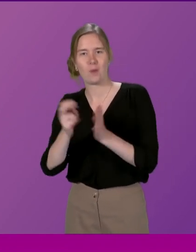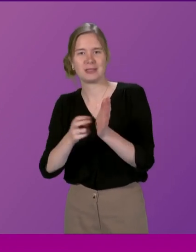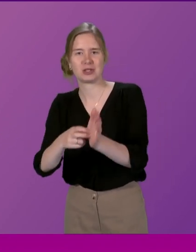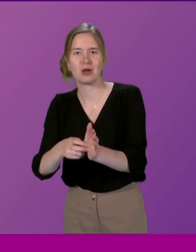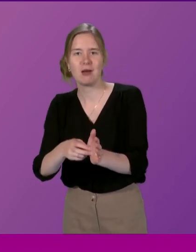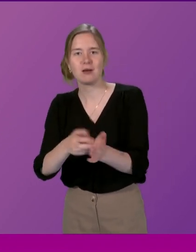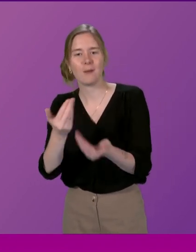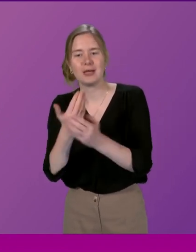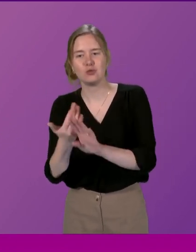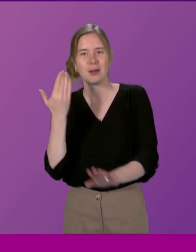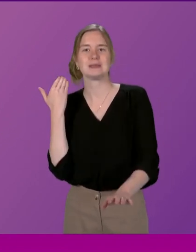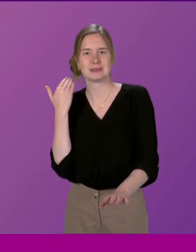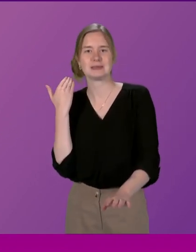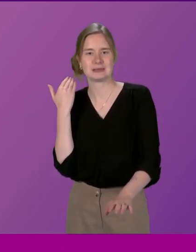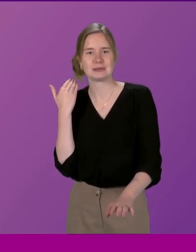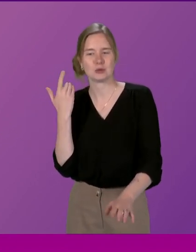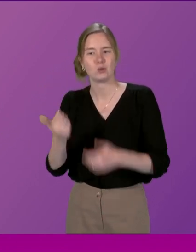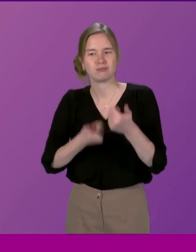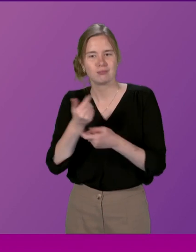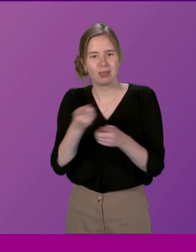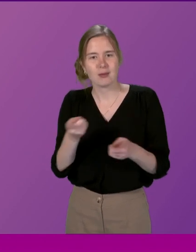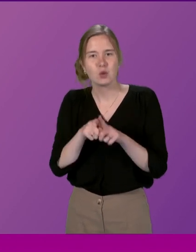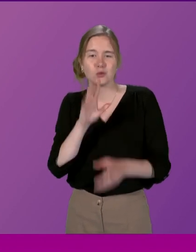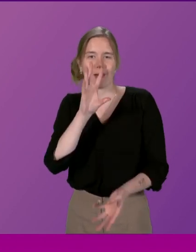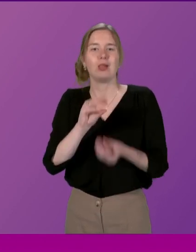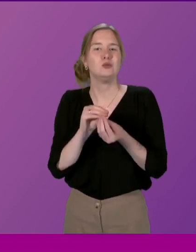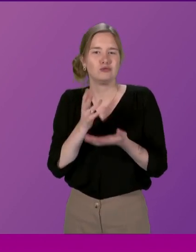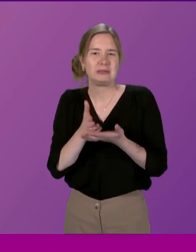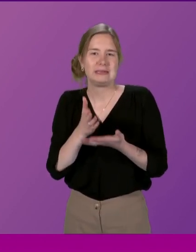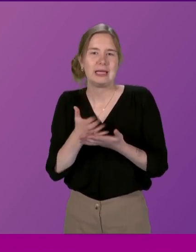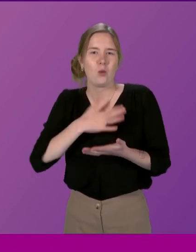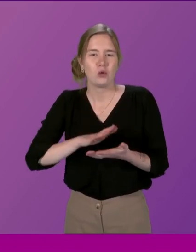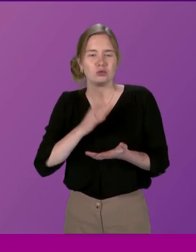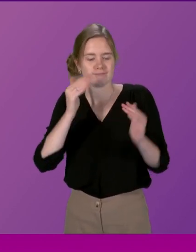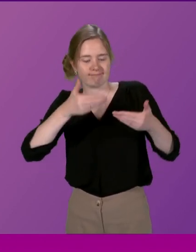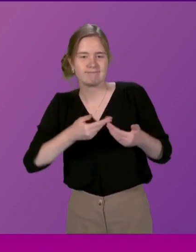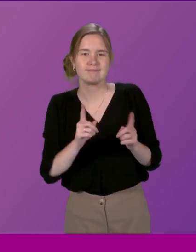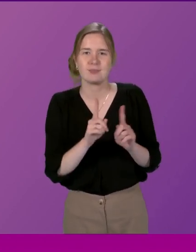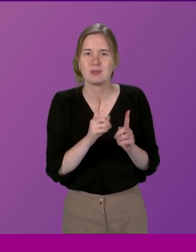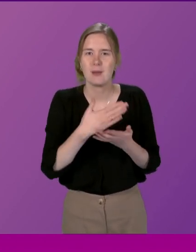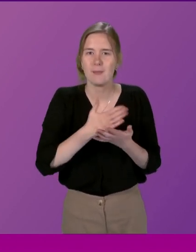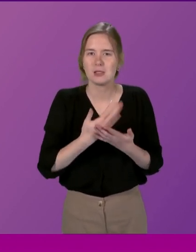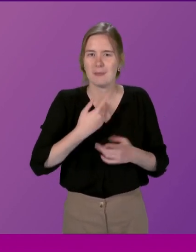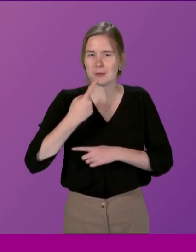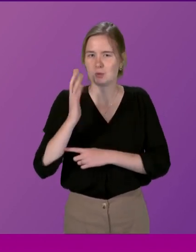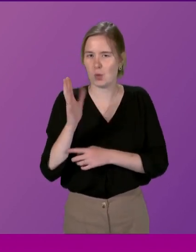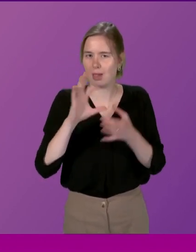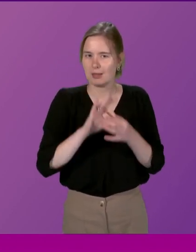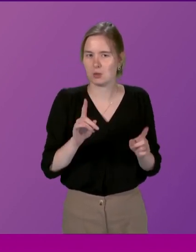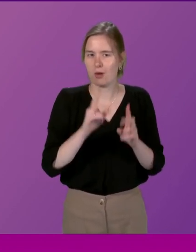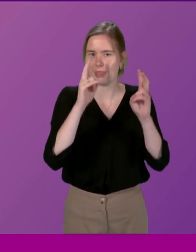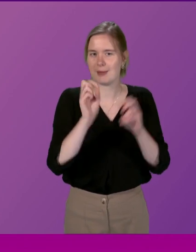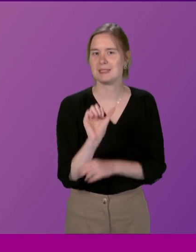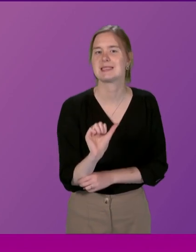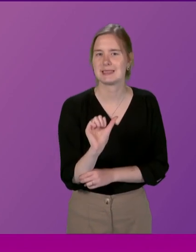perhaps has happened in the past and we'll simulate that in conclusion I did want to concentrate a part of my talk on theme